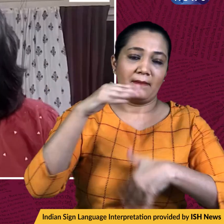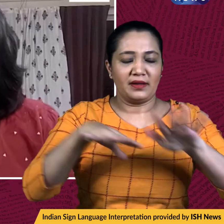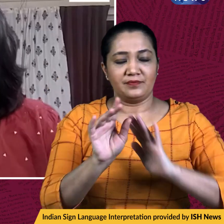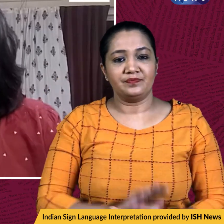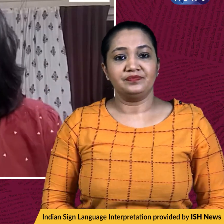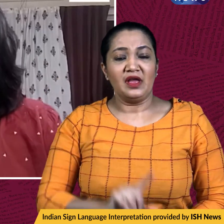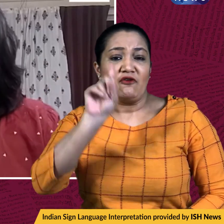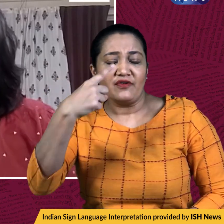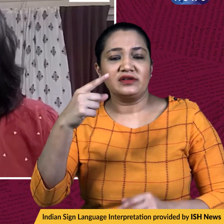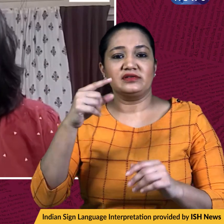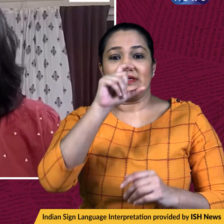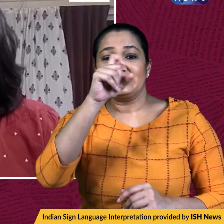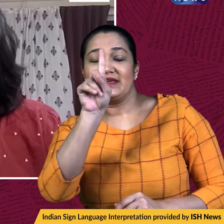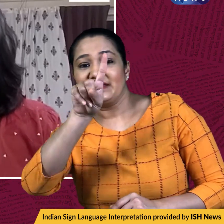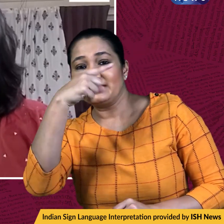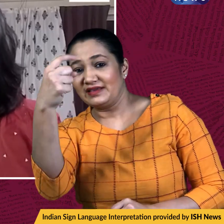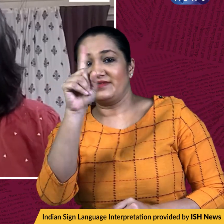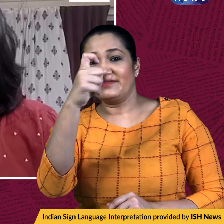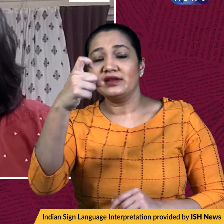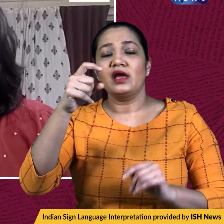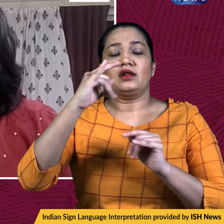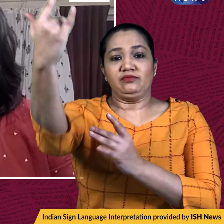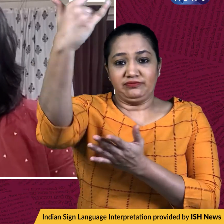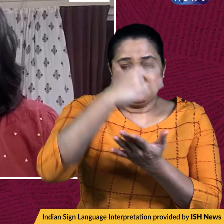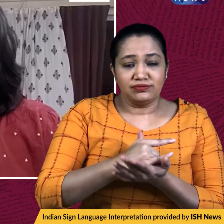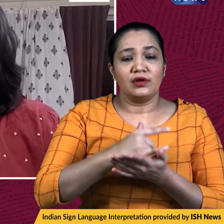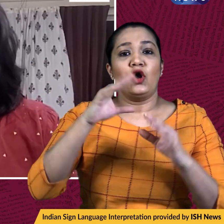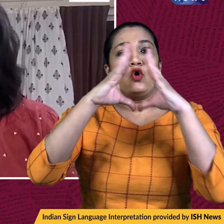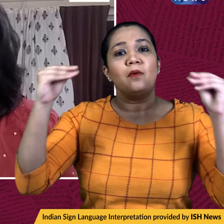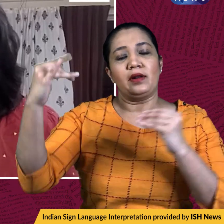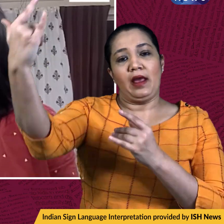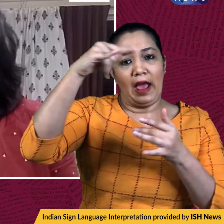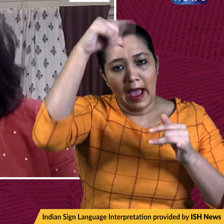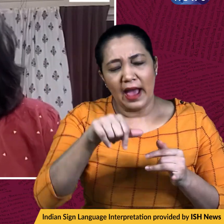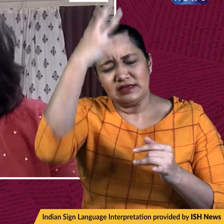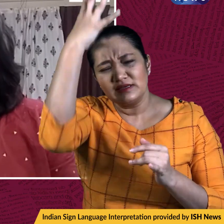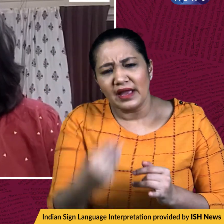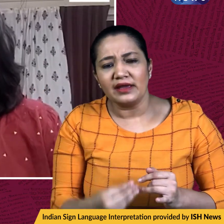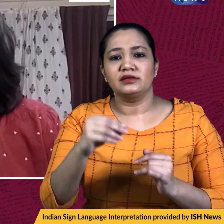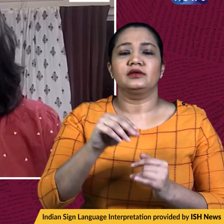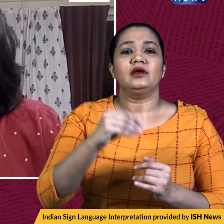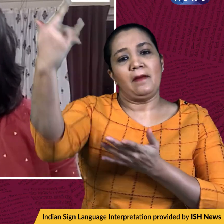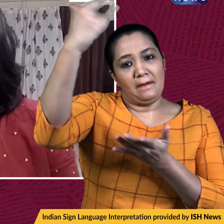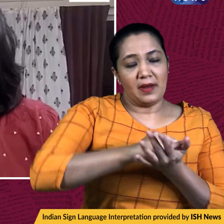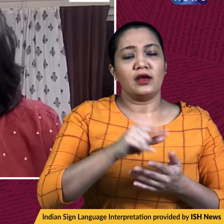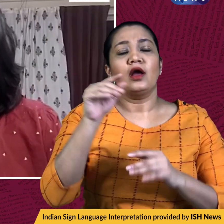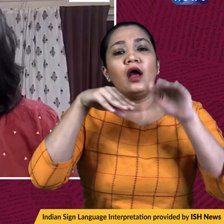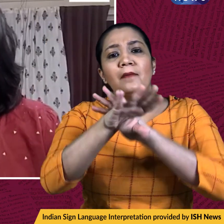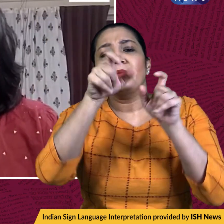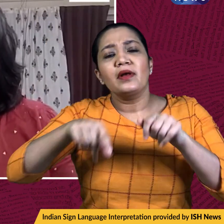First, IFC-17 aircraft to return from Romania tonight, with around 200 Indian citizens